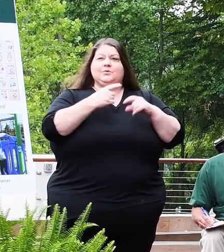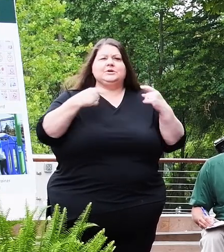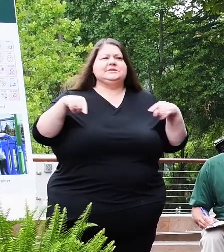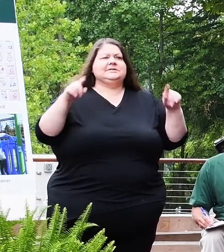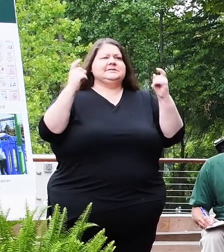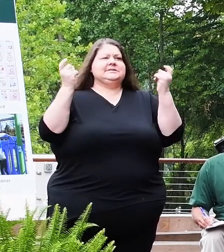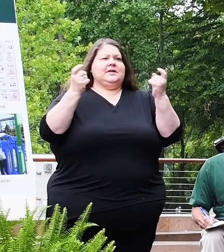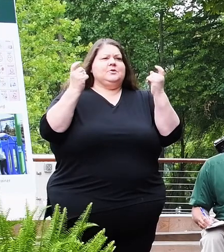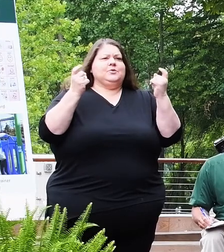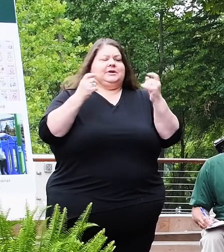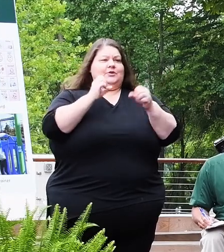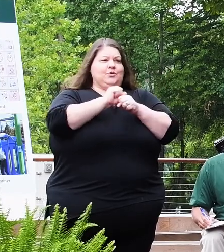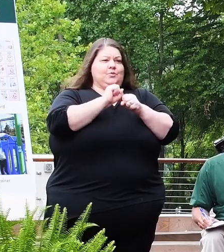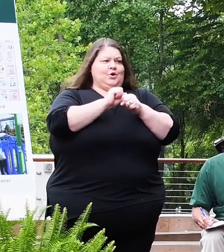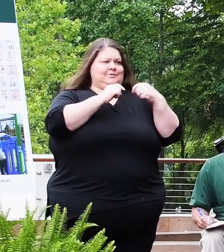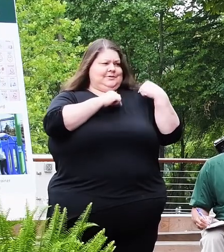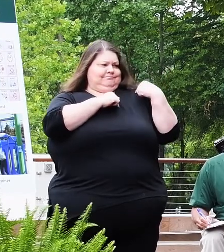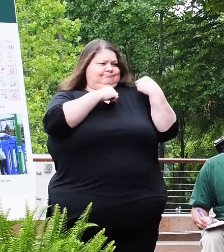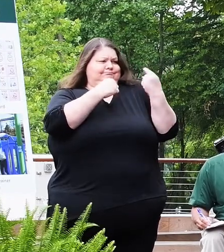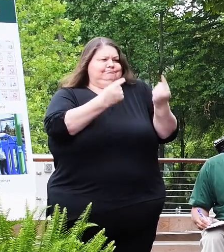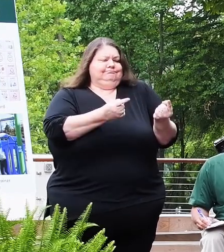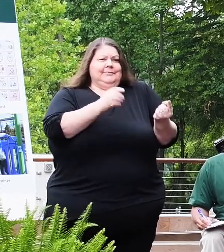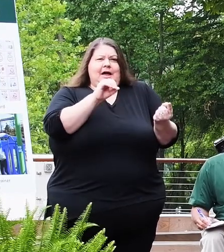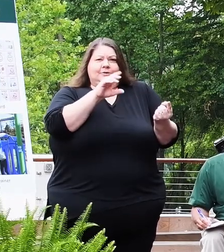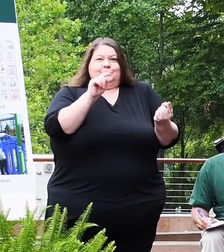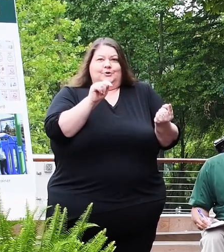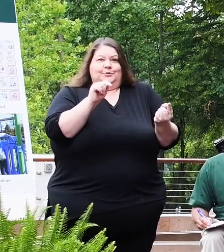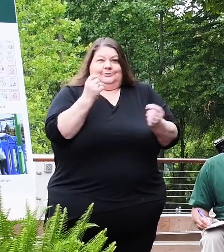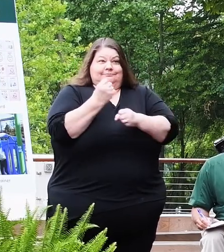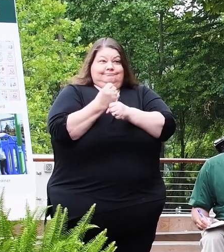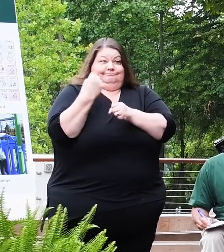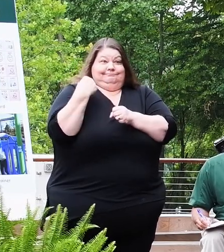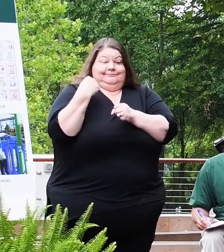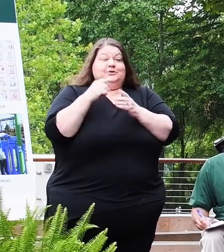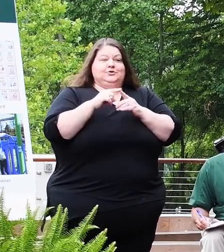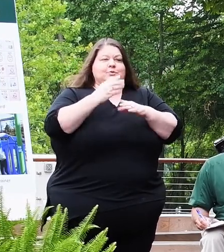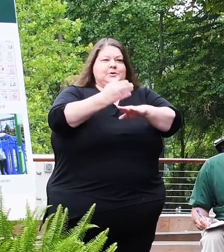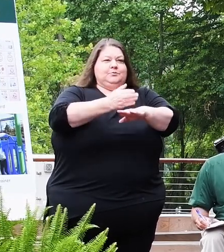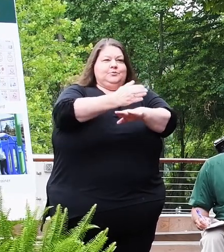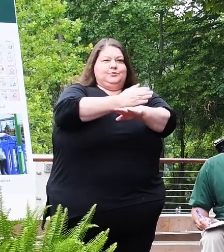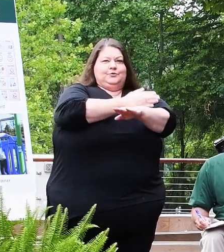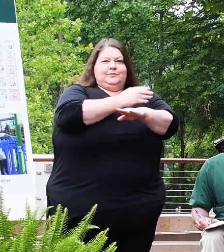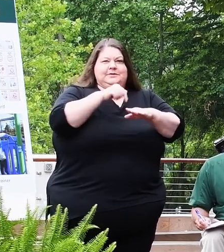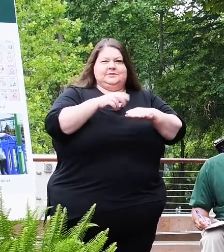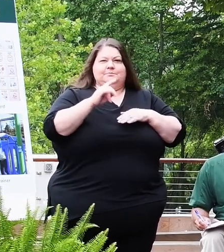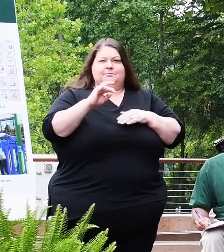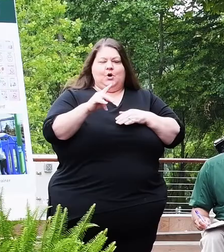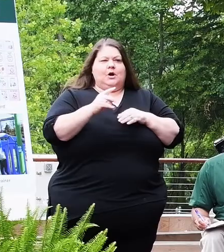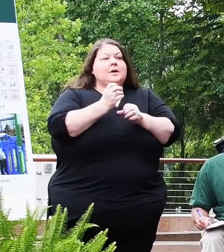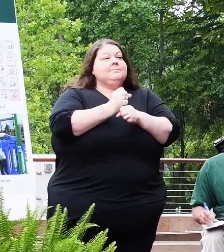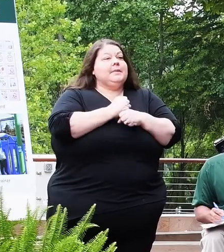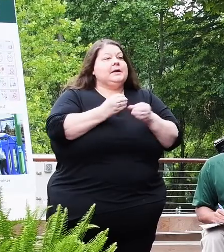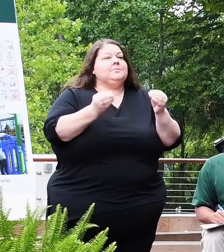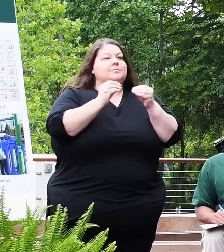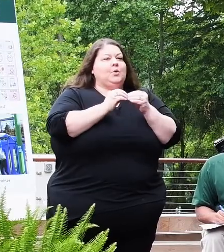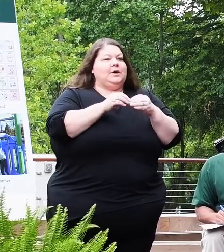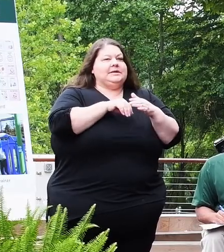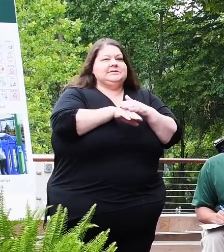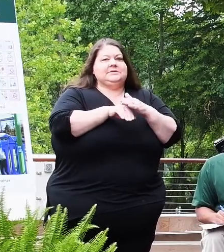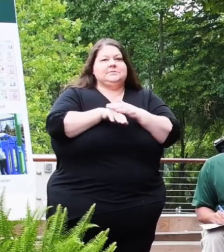underway since October to improve Centennial Park South and make the park more accessible for all.